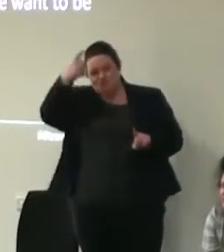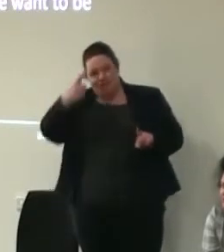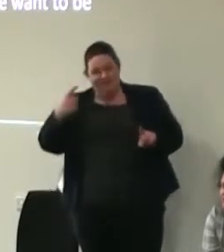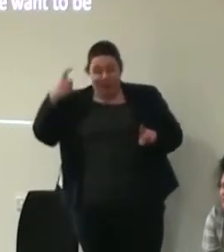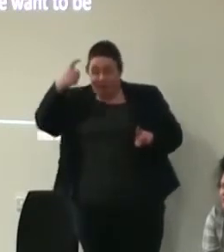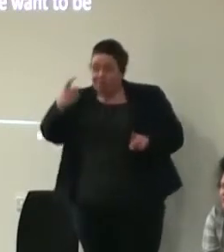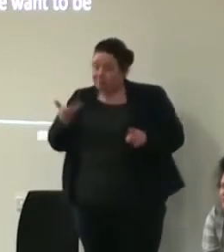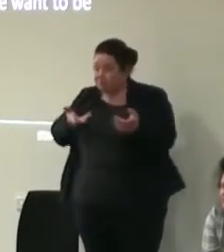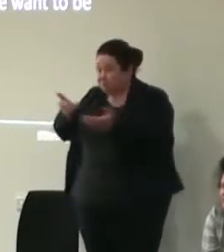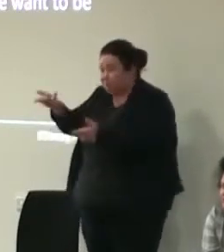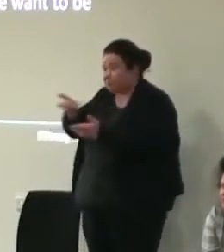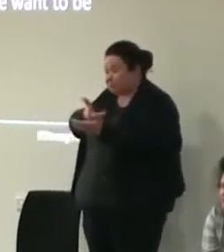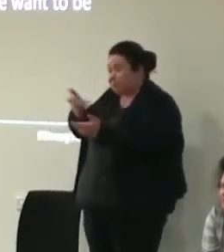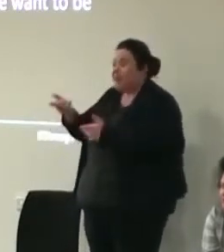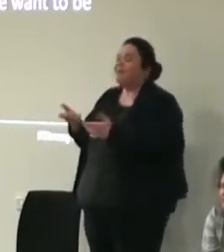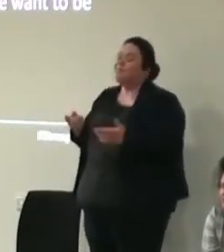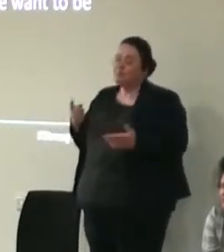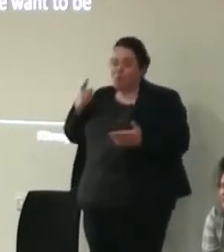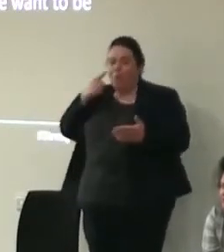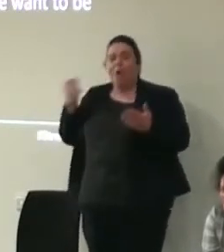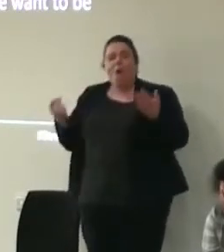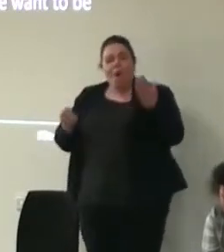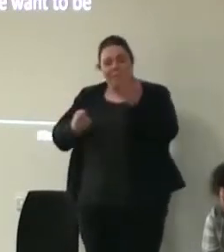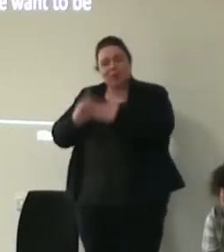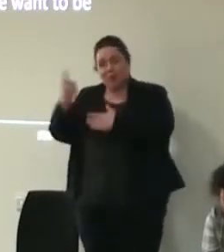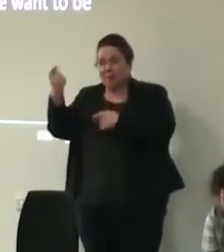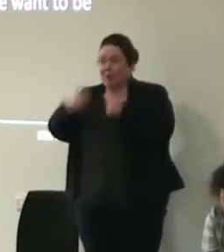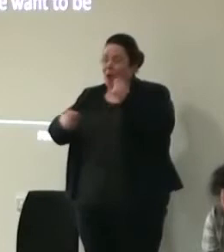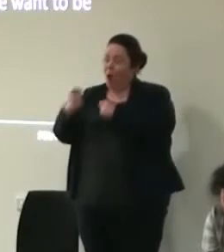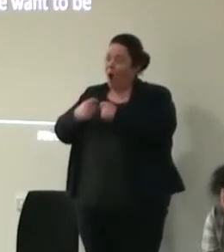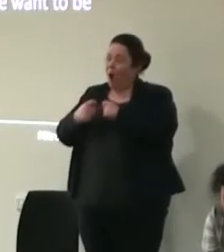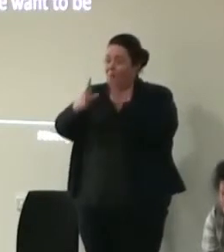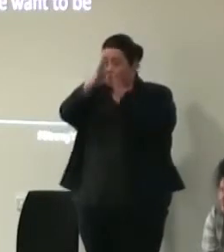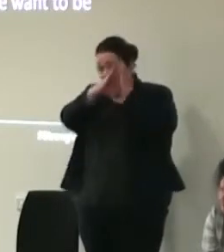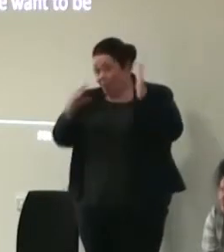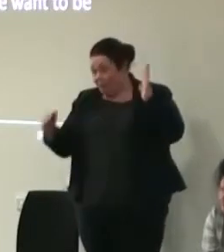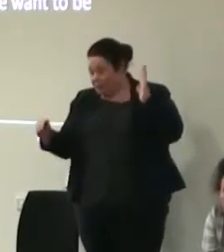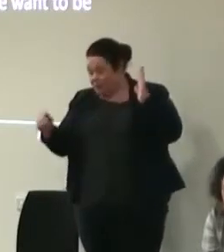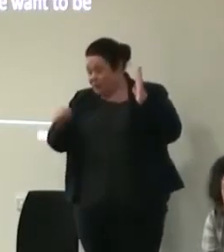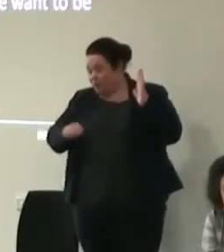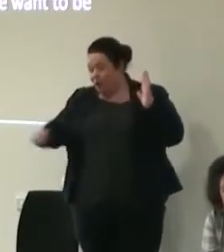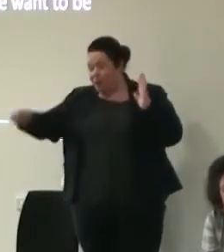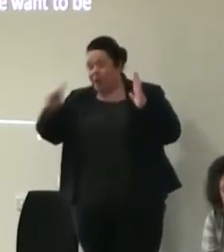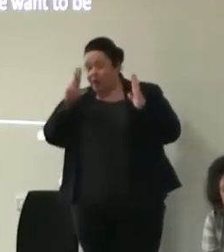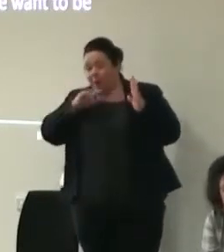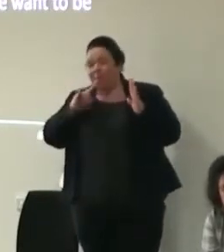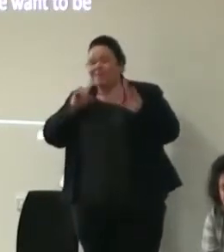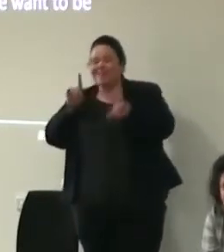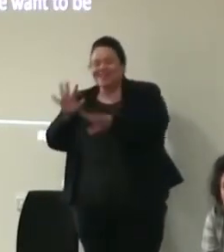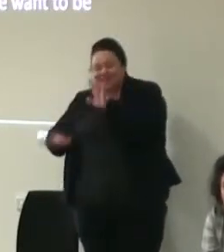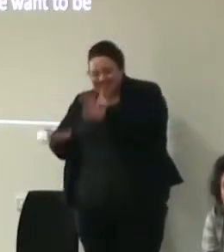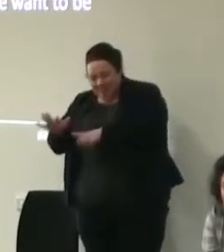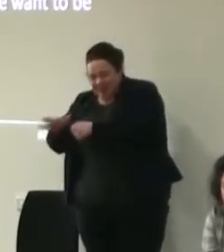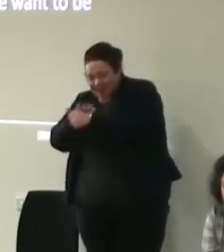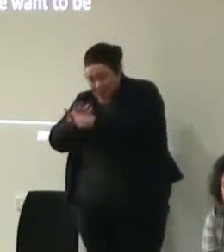discuss it saw it as an opportunity for her to be a role model to other young people in a similar situation to the one that she